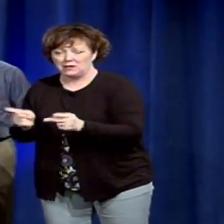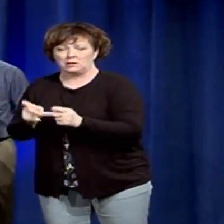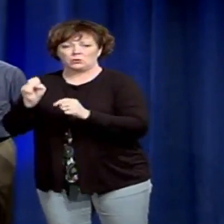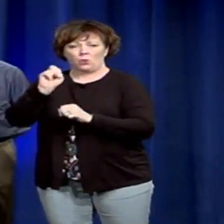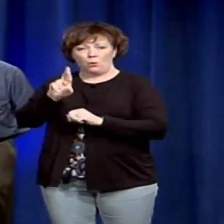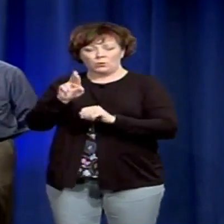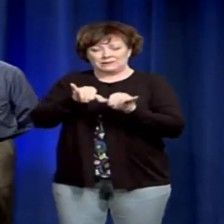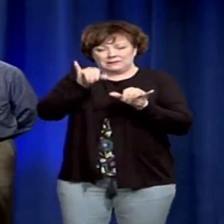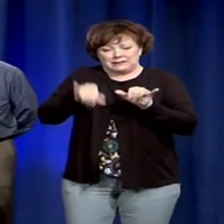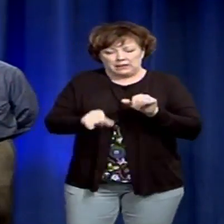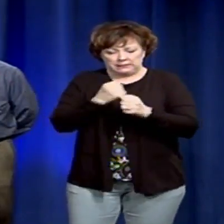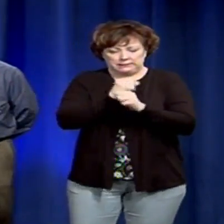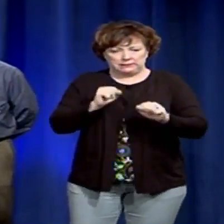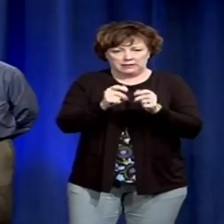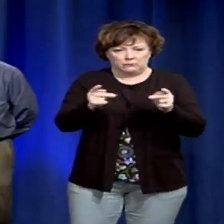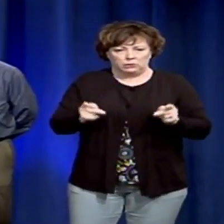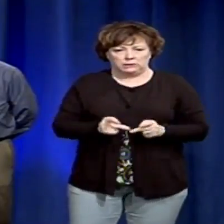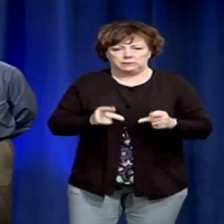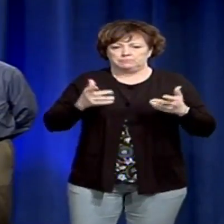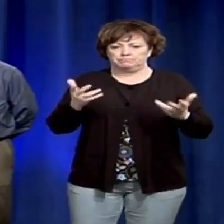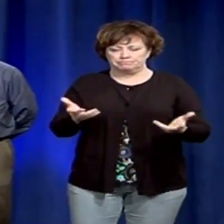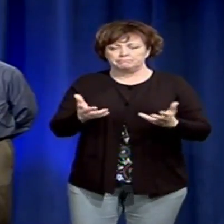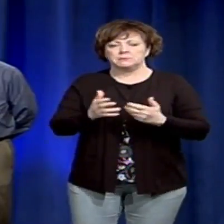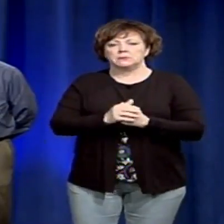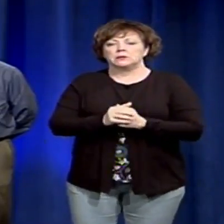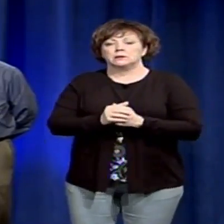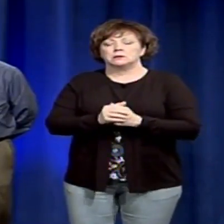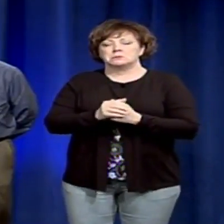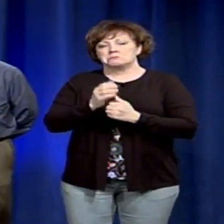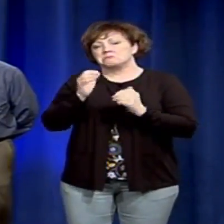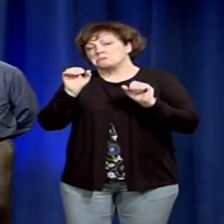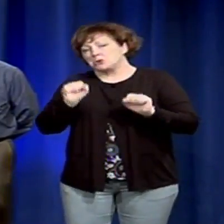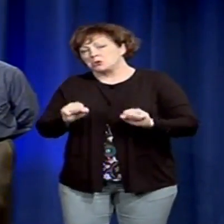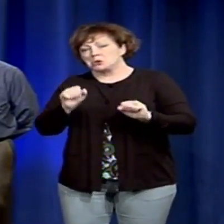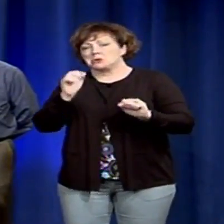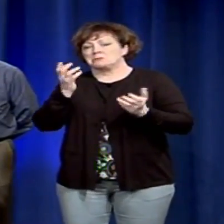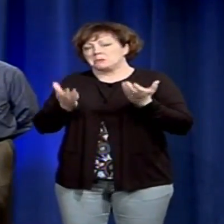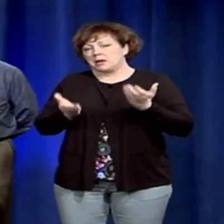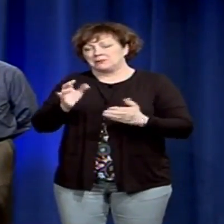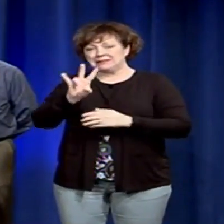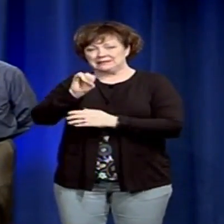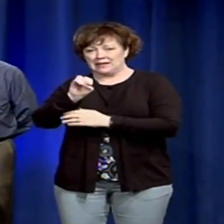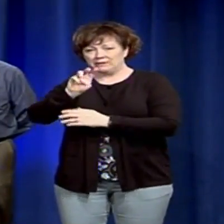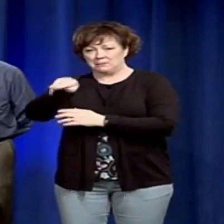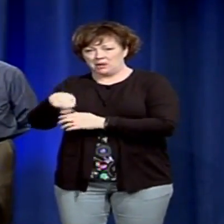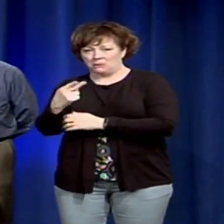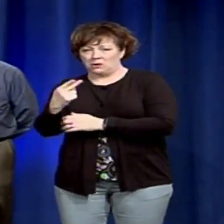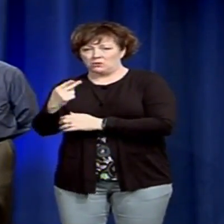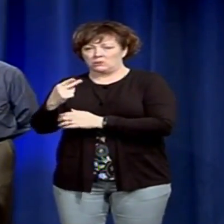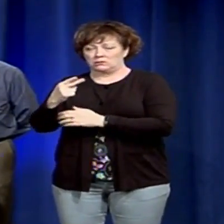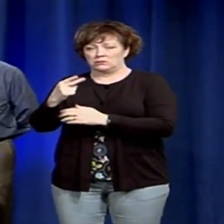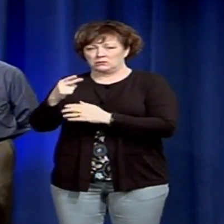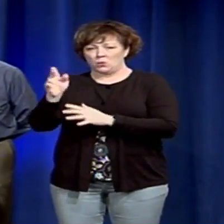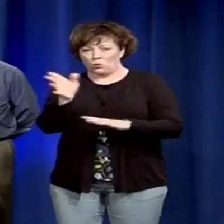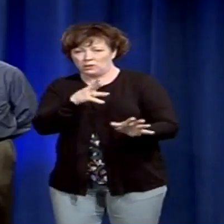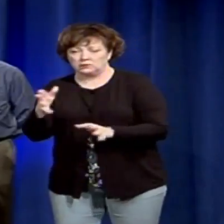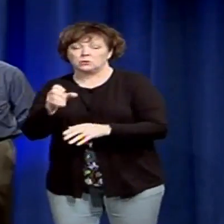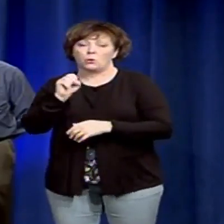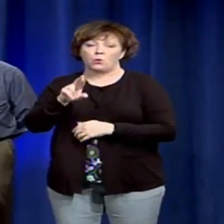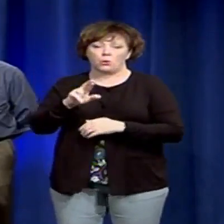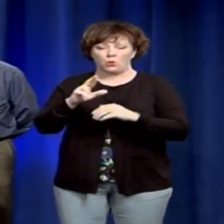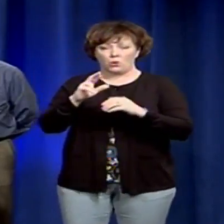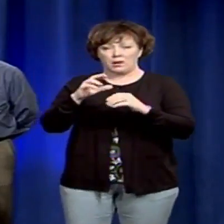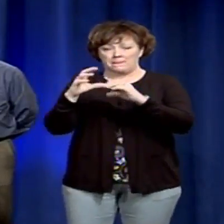location. Some of us could see 70 miles per hour or higher winds, baseball-sized hail,